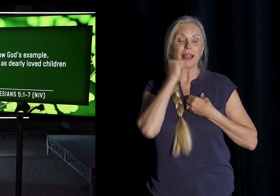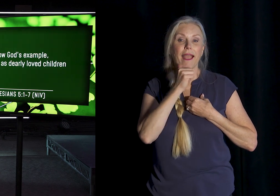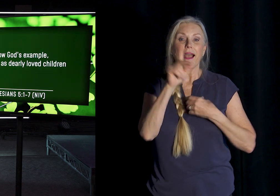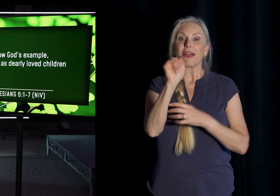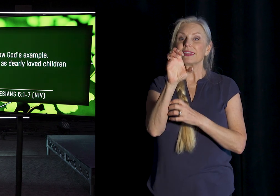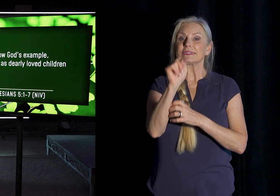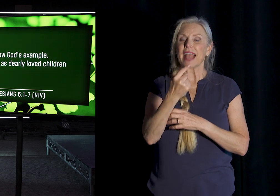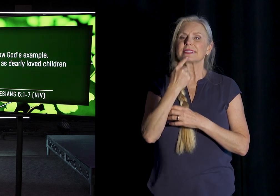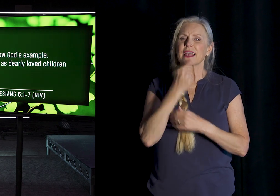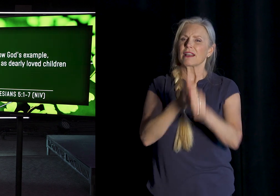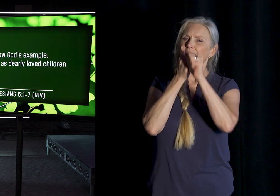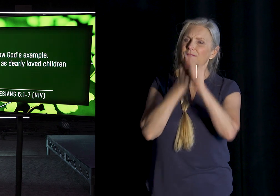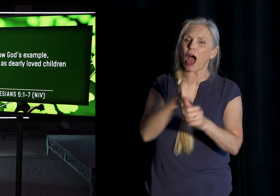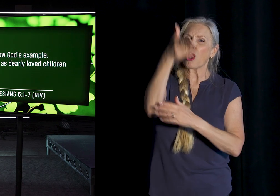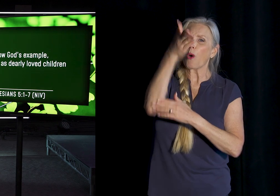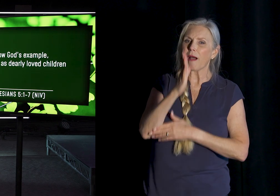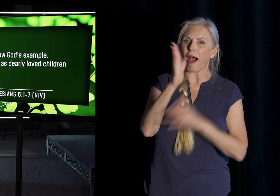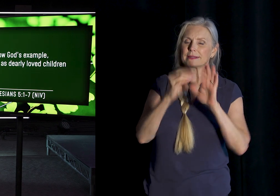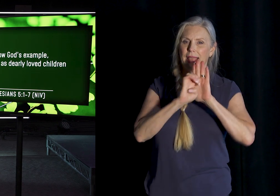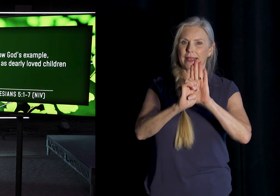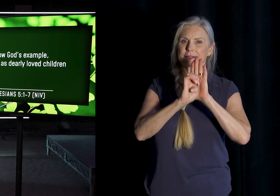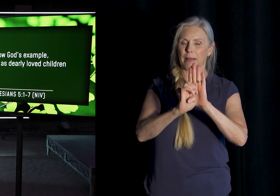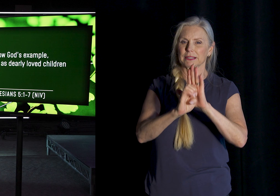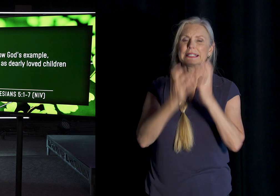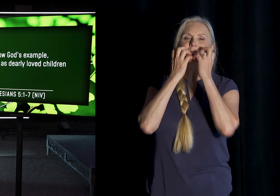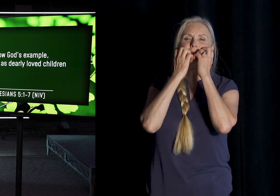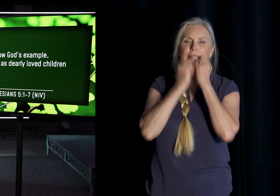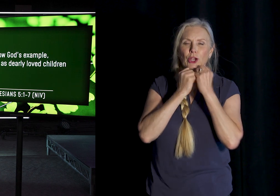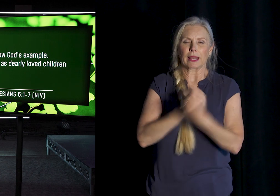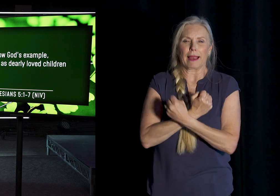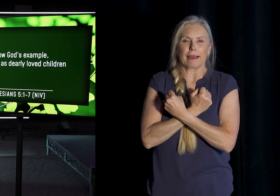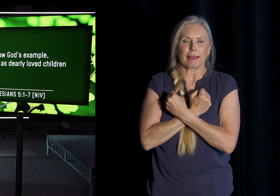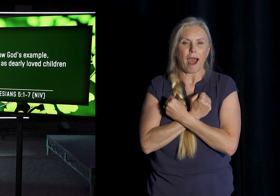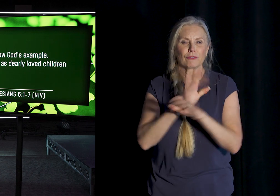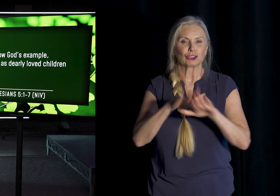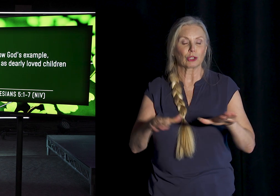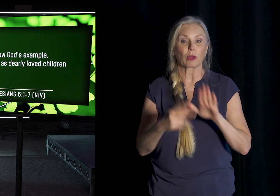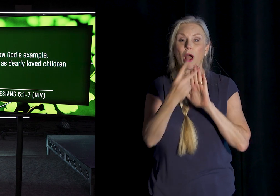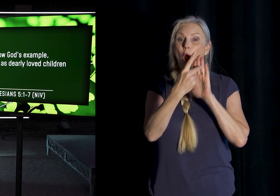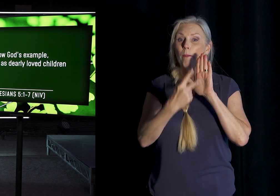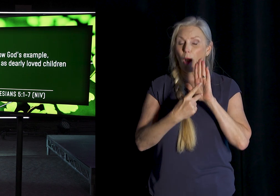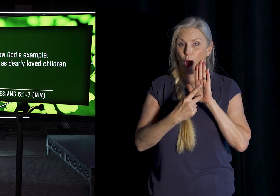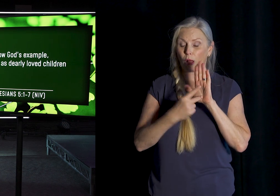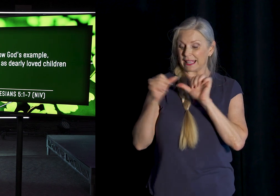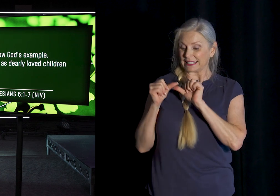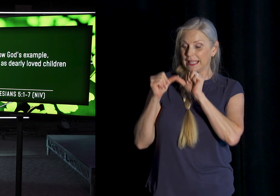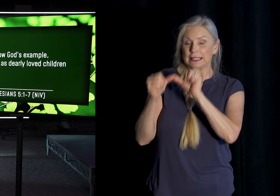example Therefore as dearly loved children Paul is continuing his thoughts From Ephesians chapter 4 Verses